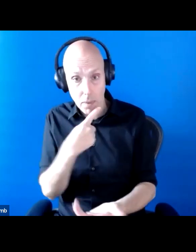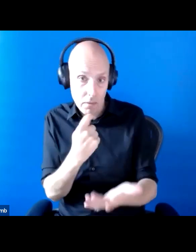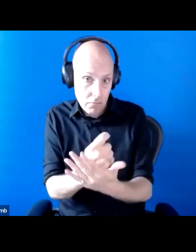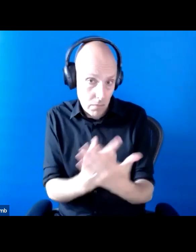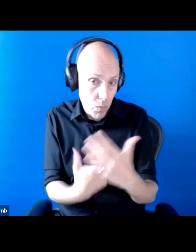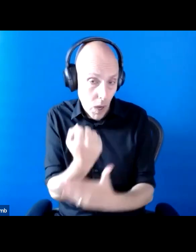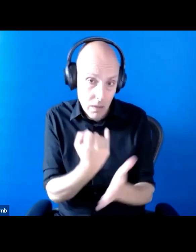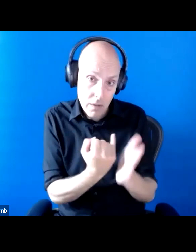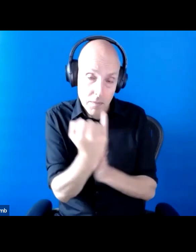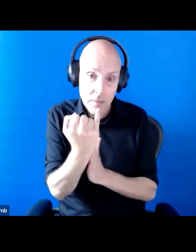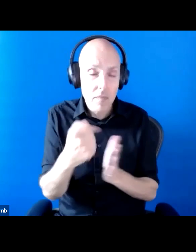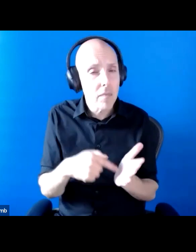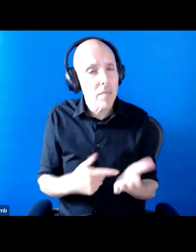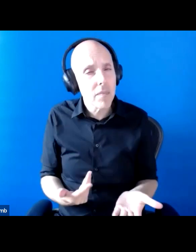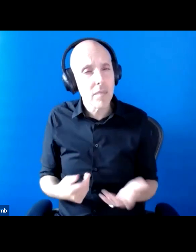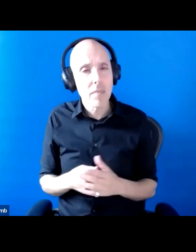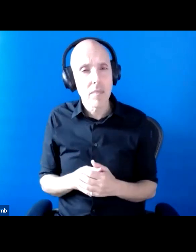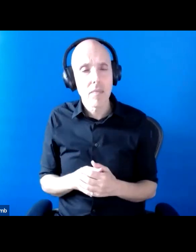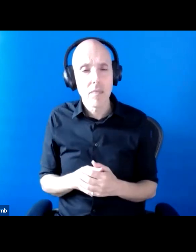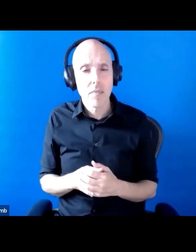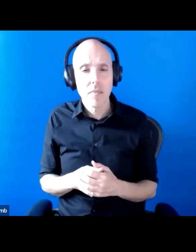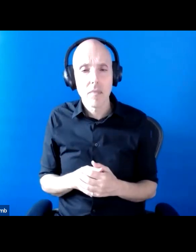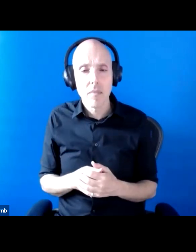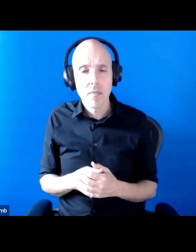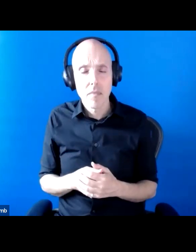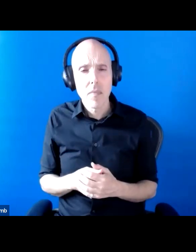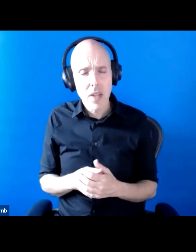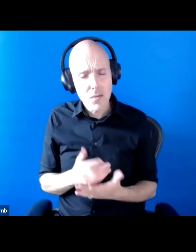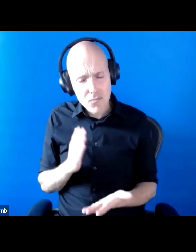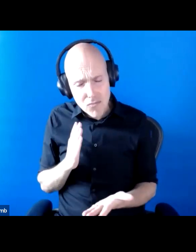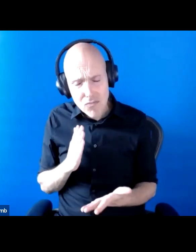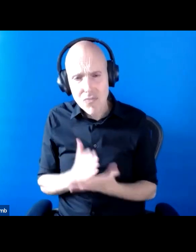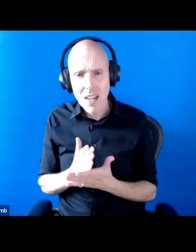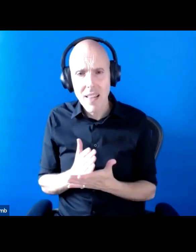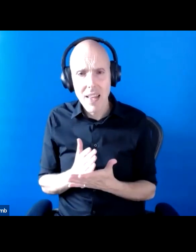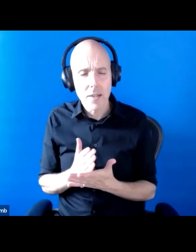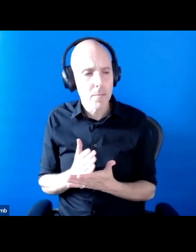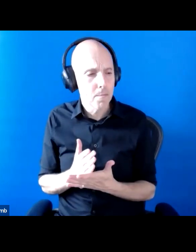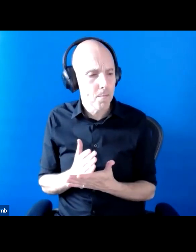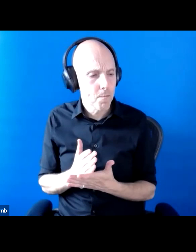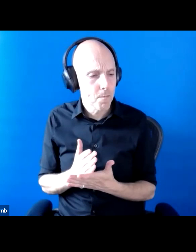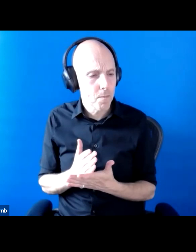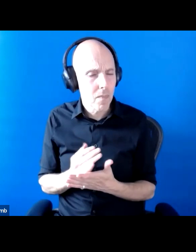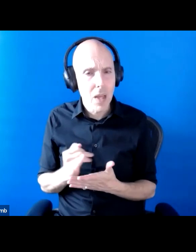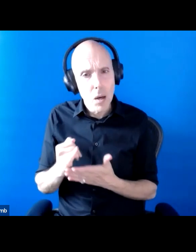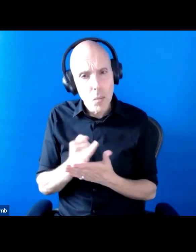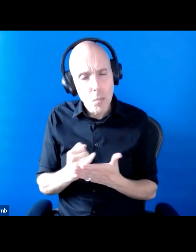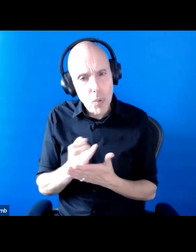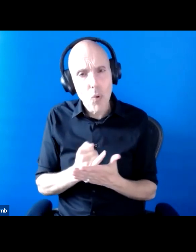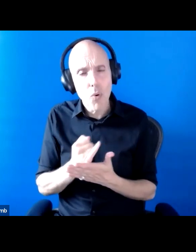you know, we had some really poor treatment of people receiving social